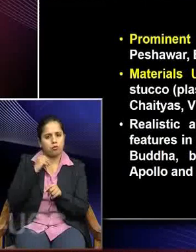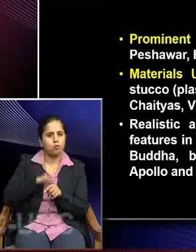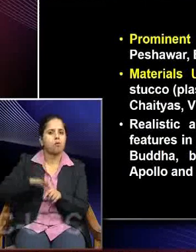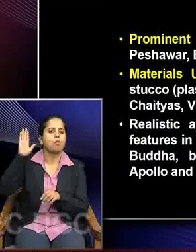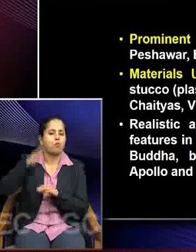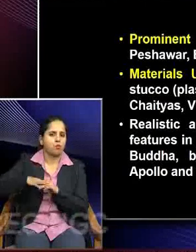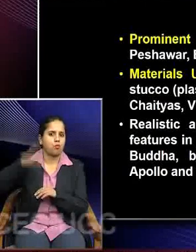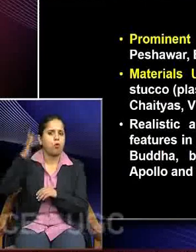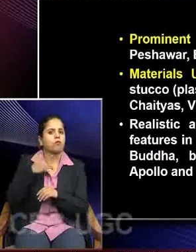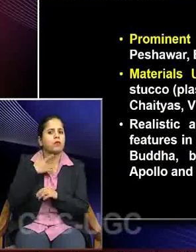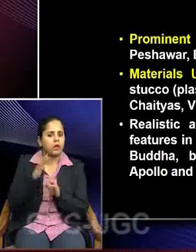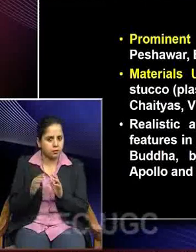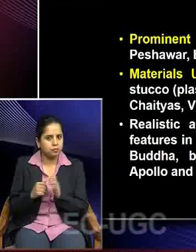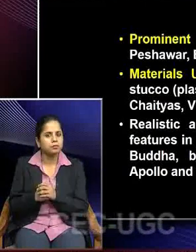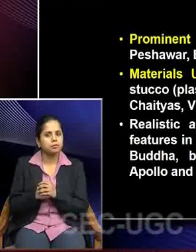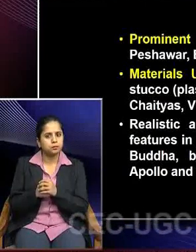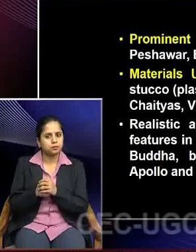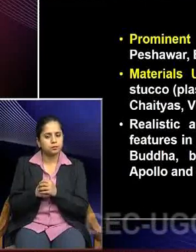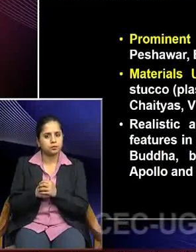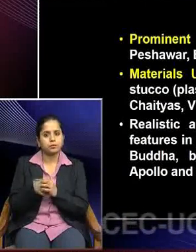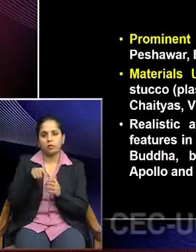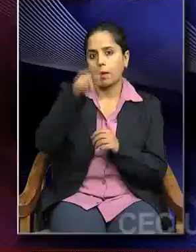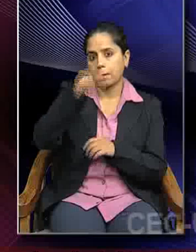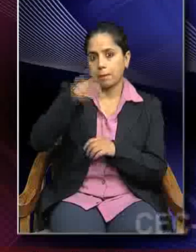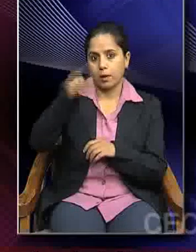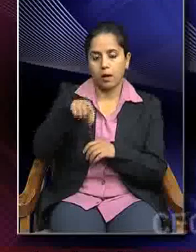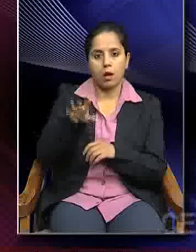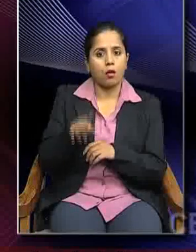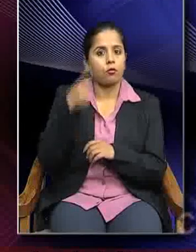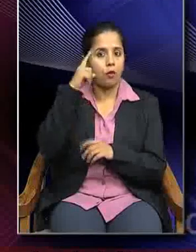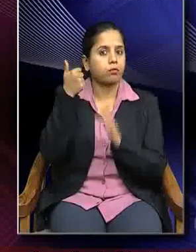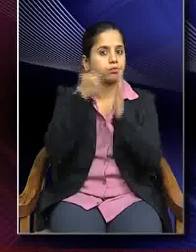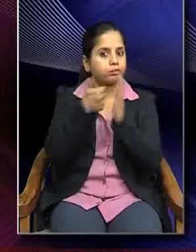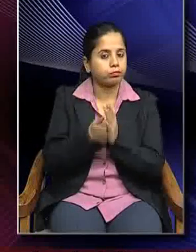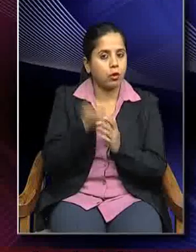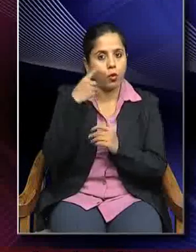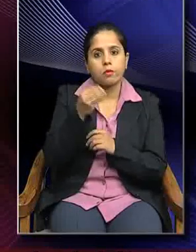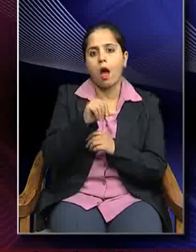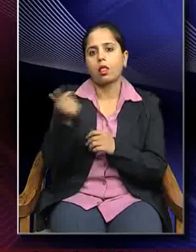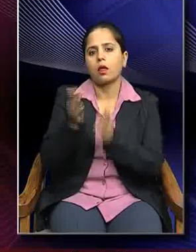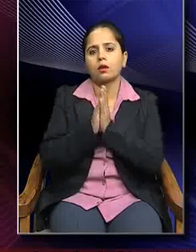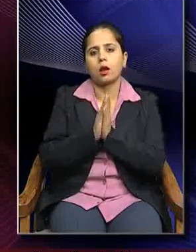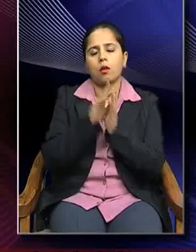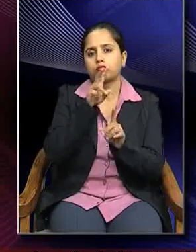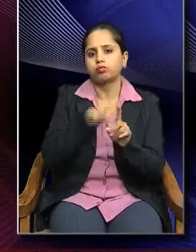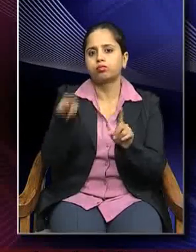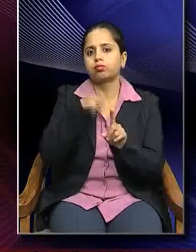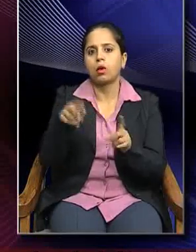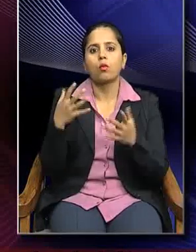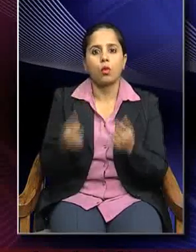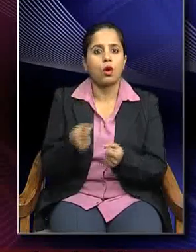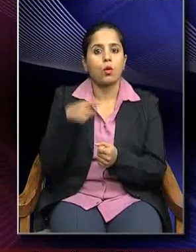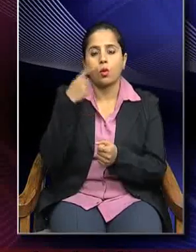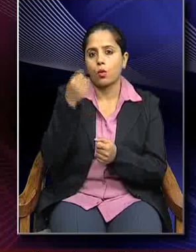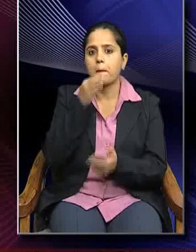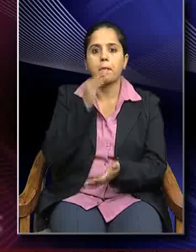people subscribing to some other religion who do not